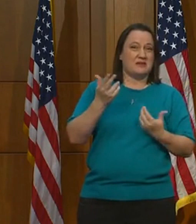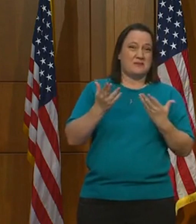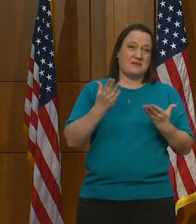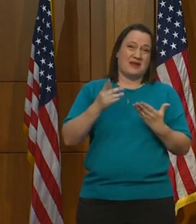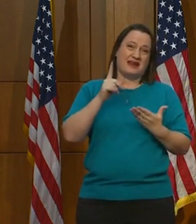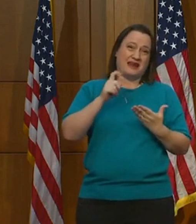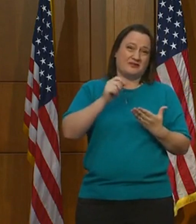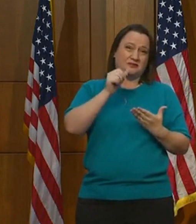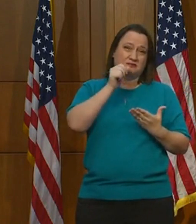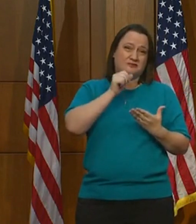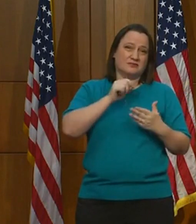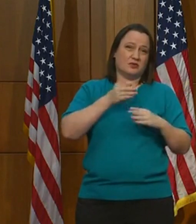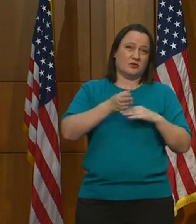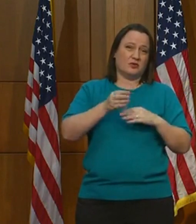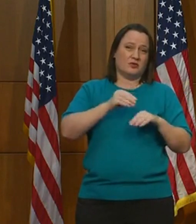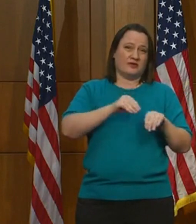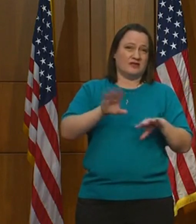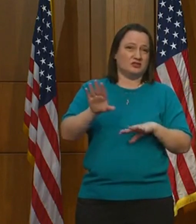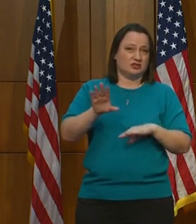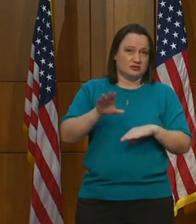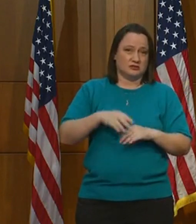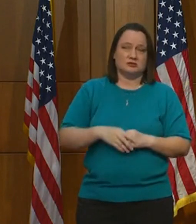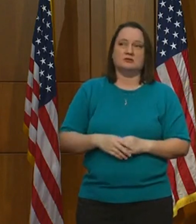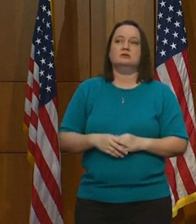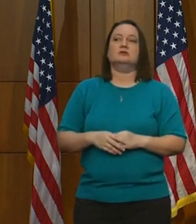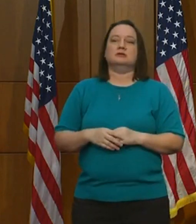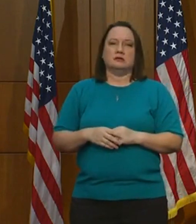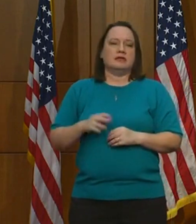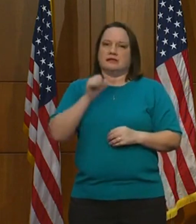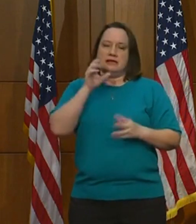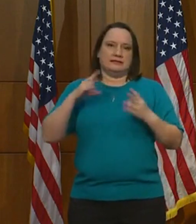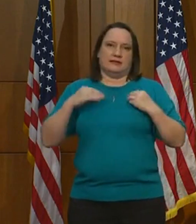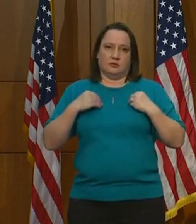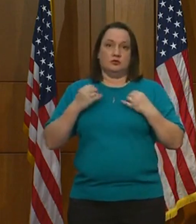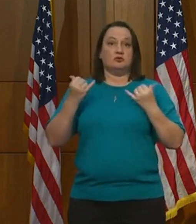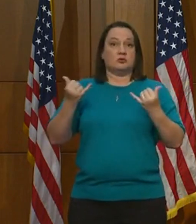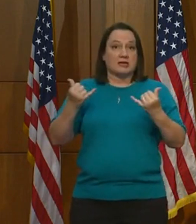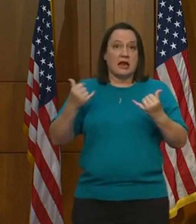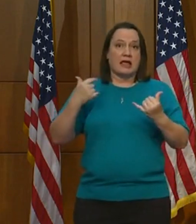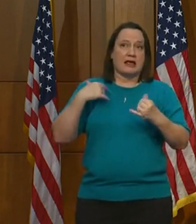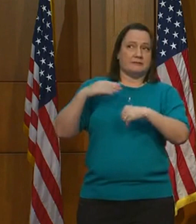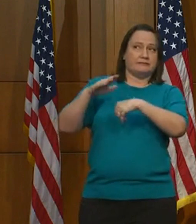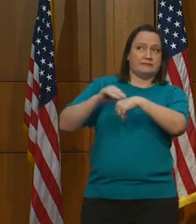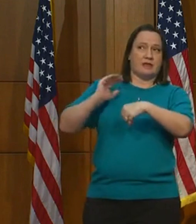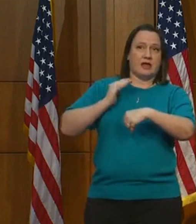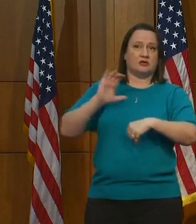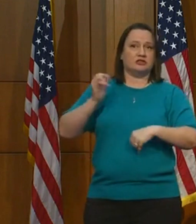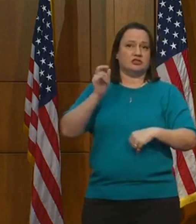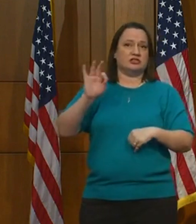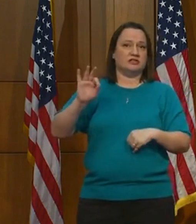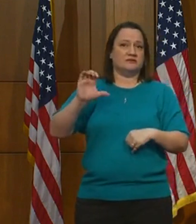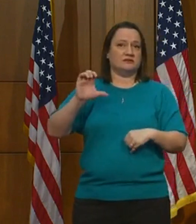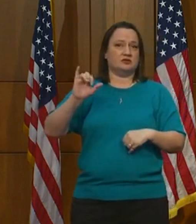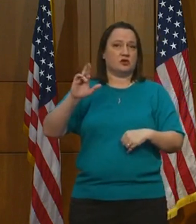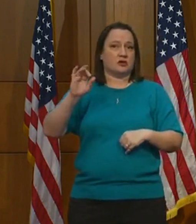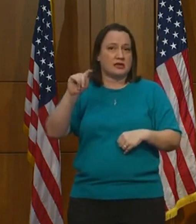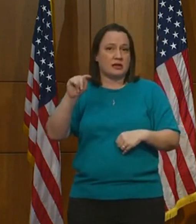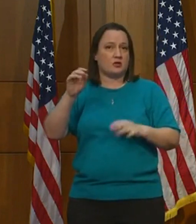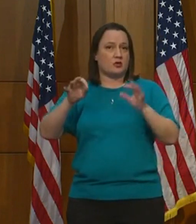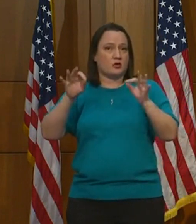acceptable. So today, I'm calling on our chief circuit court judges around the state to further